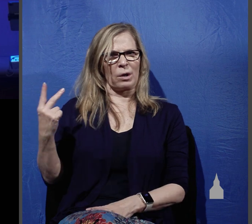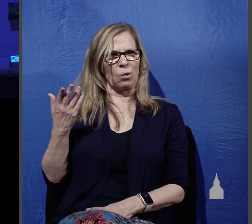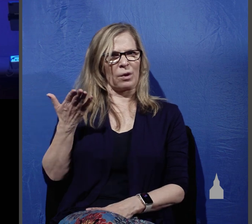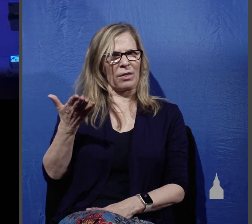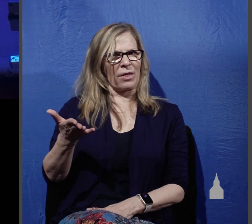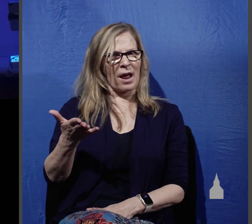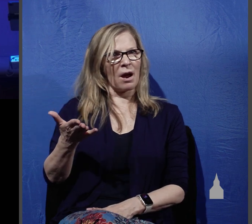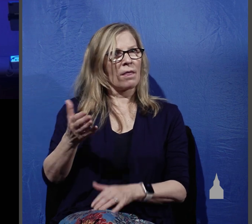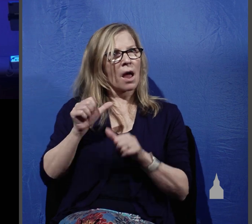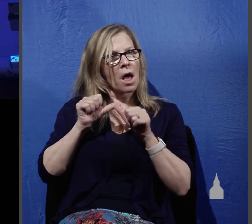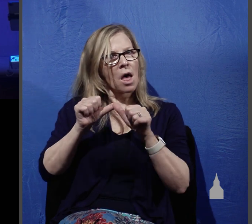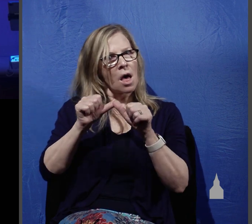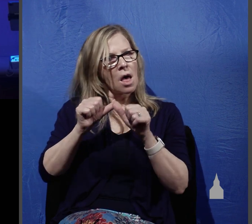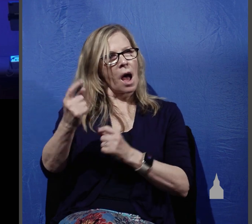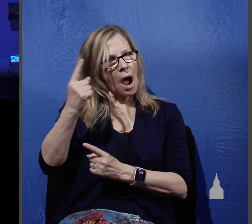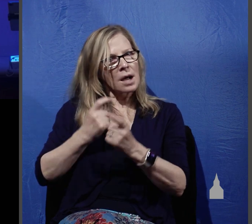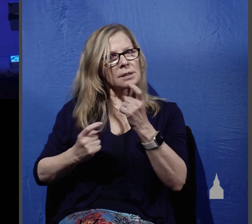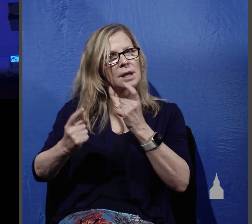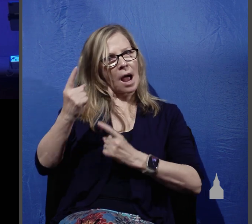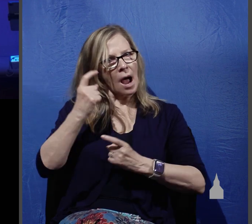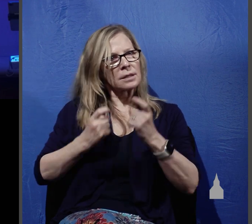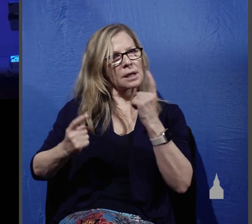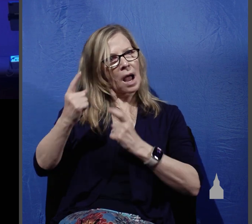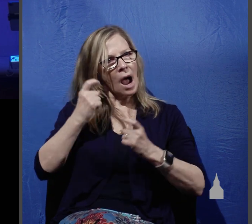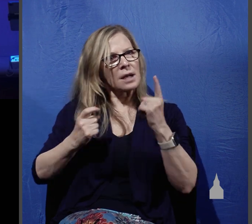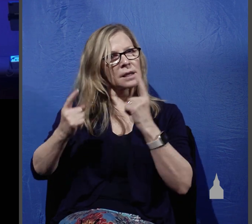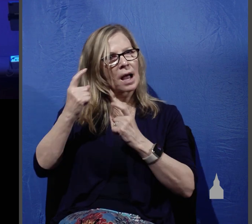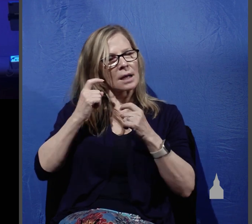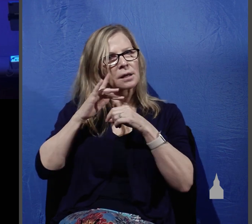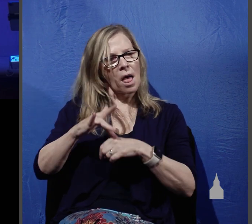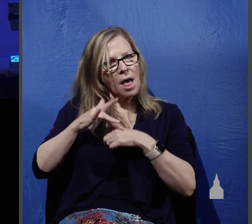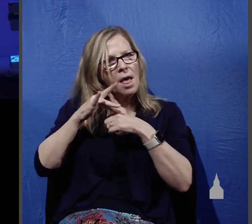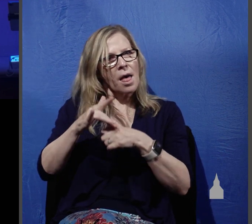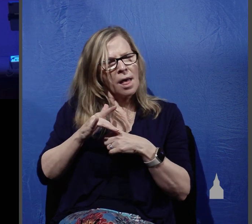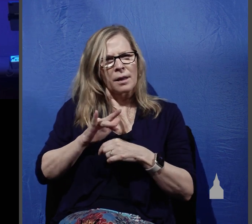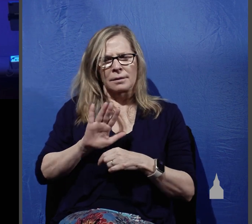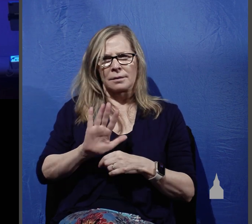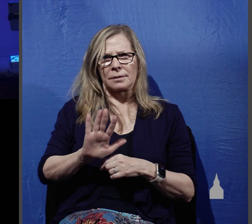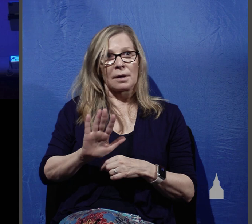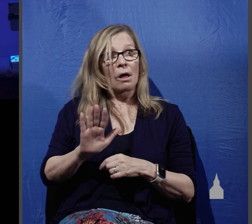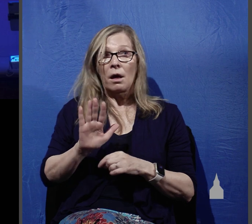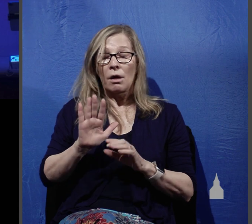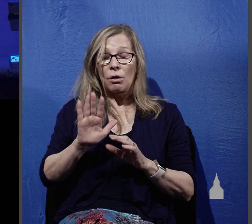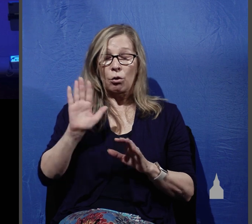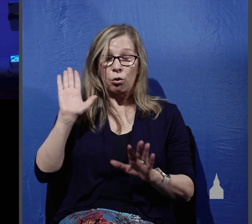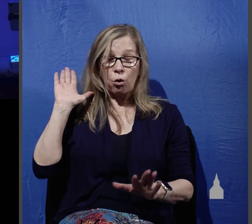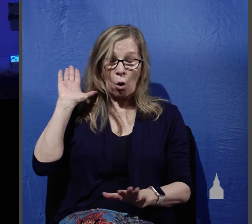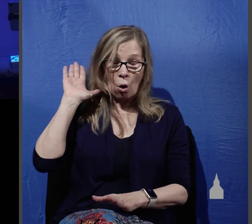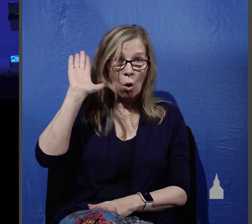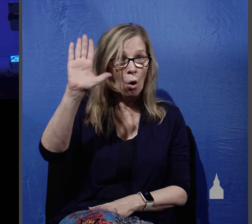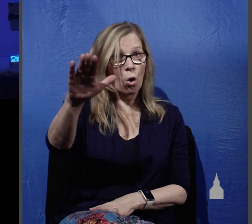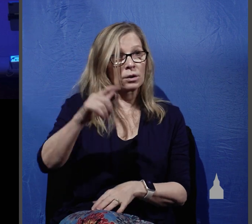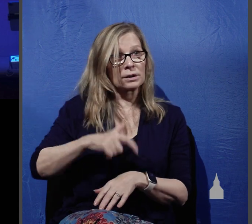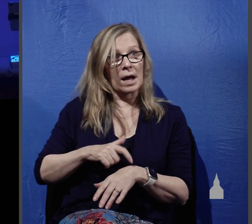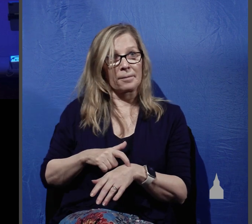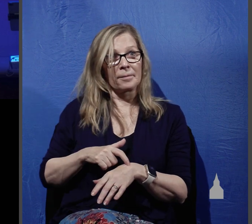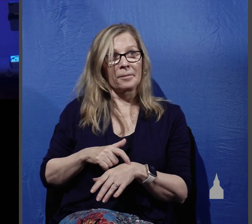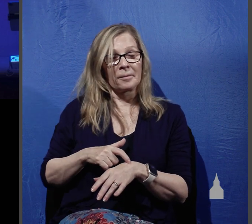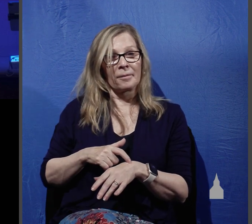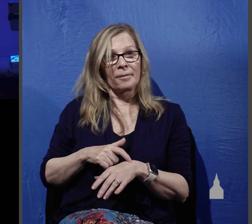them, they just kept asking us about this the whole time. Now, what they should have been concerned